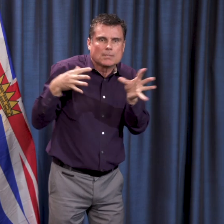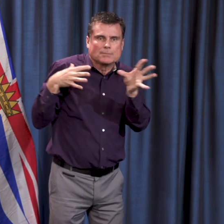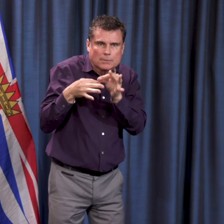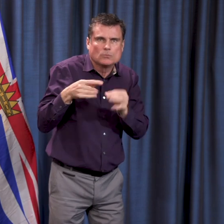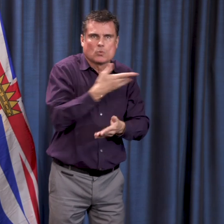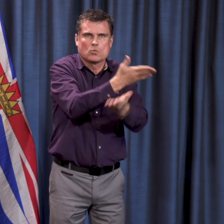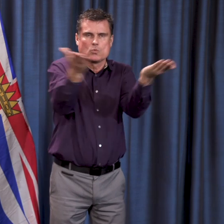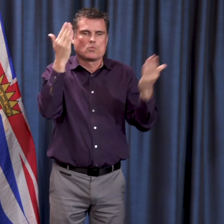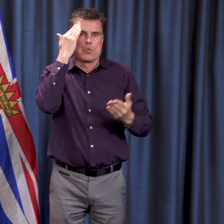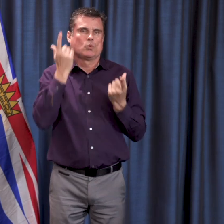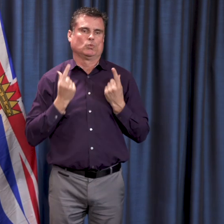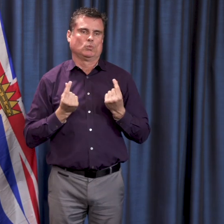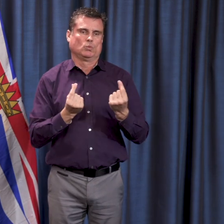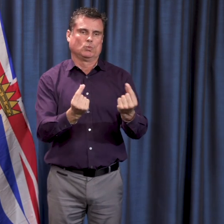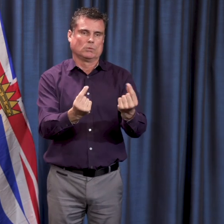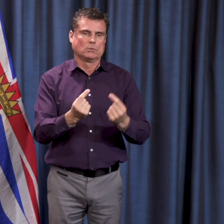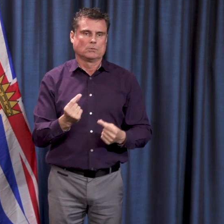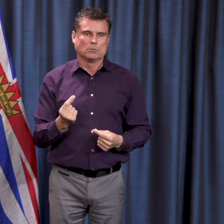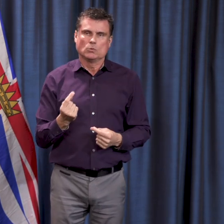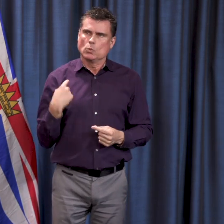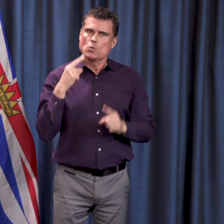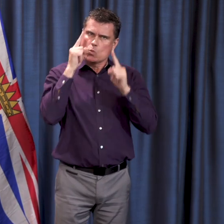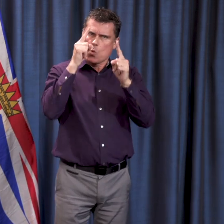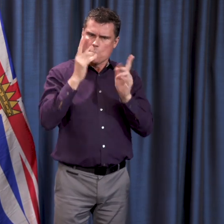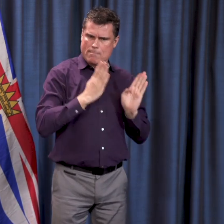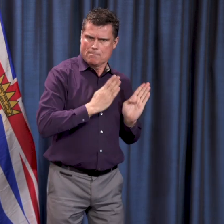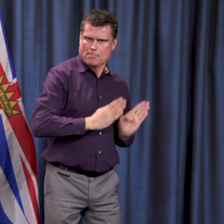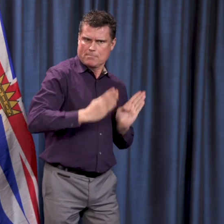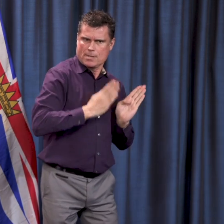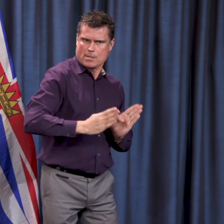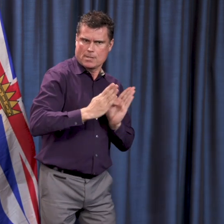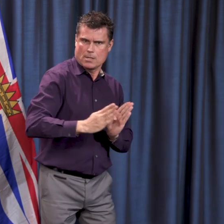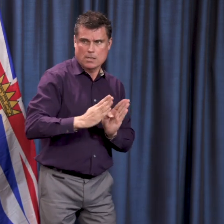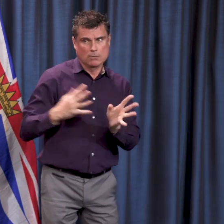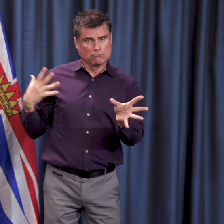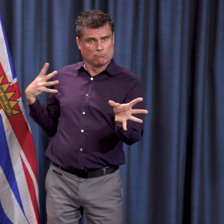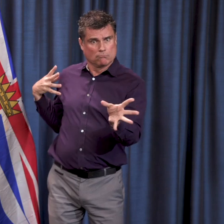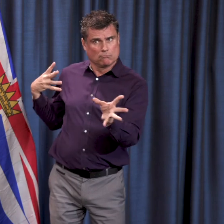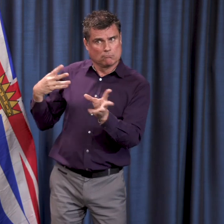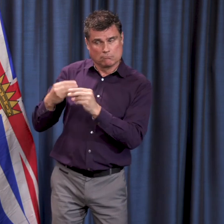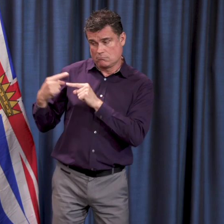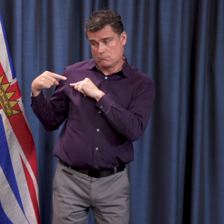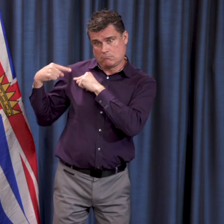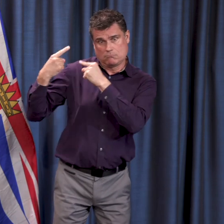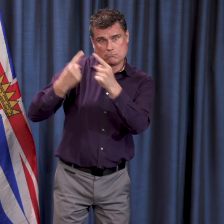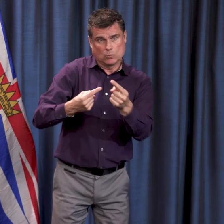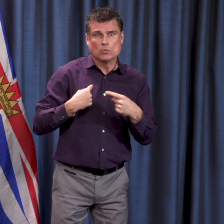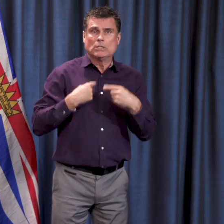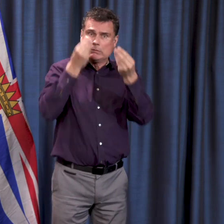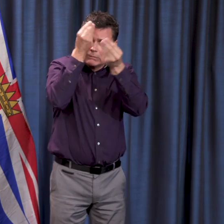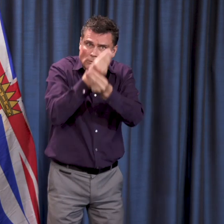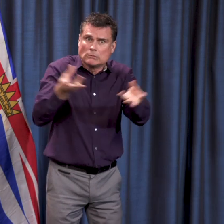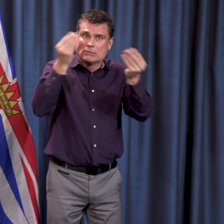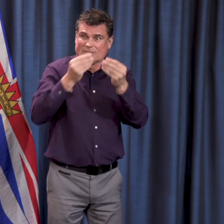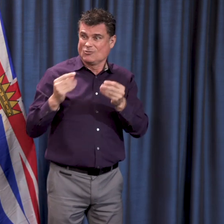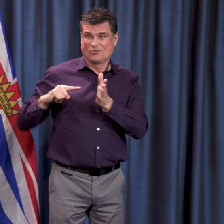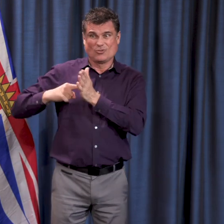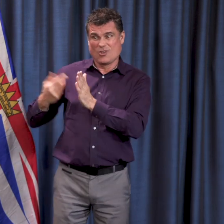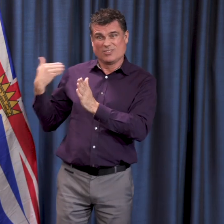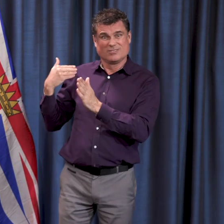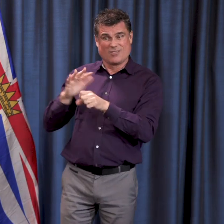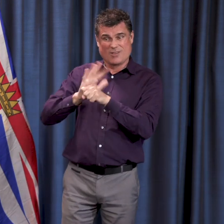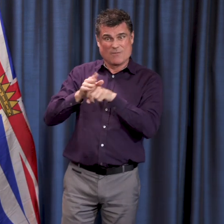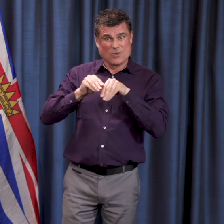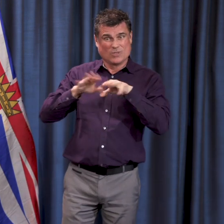weeks or months in advance. And since the declaration of the pandemic, our crown corporations and government have been reviewing the ads they have in